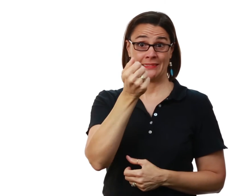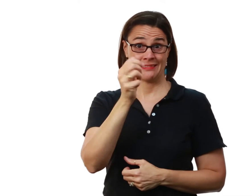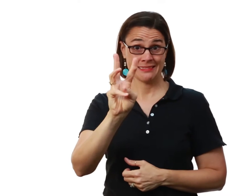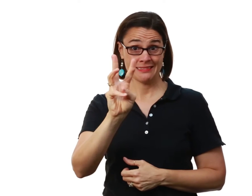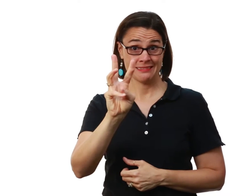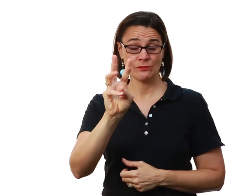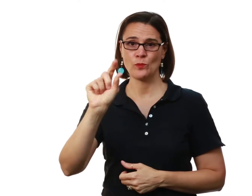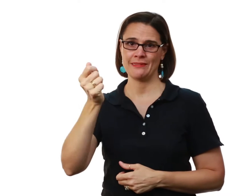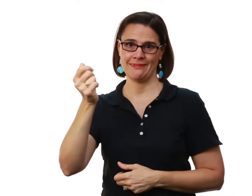2016-2017